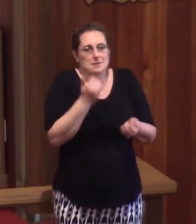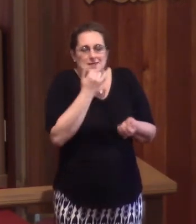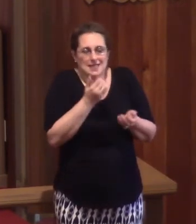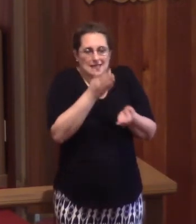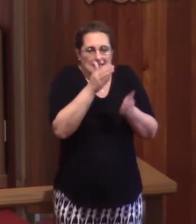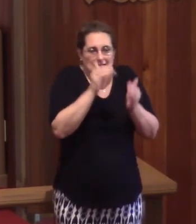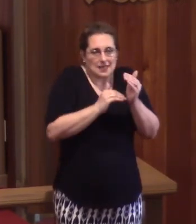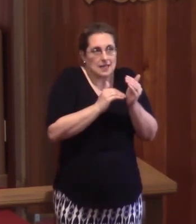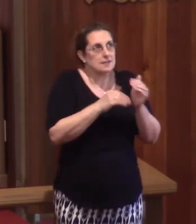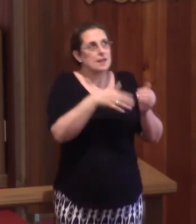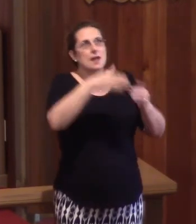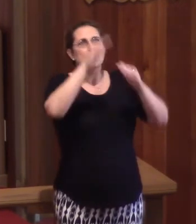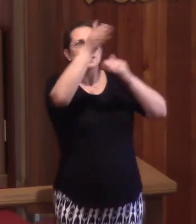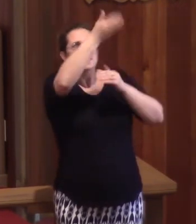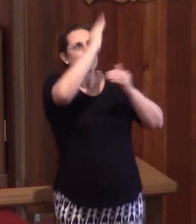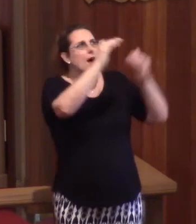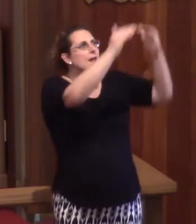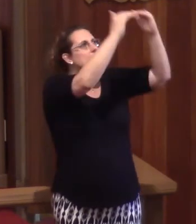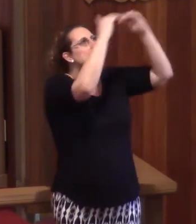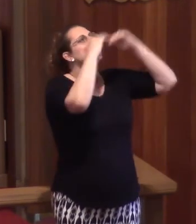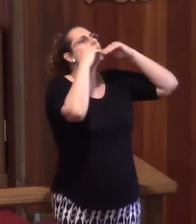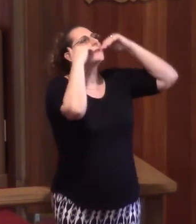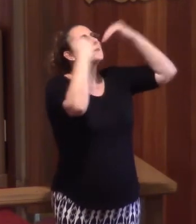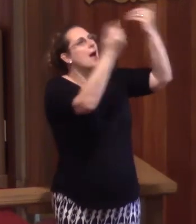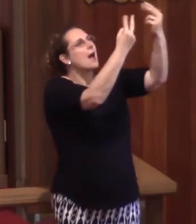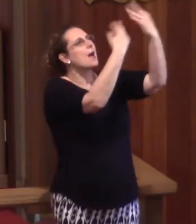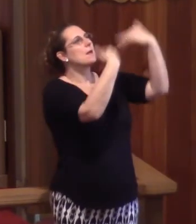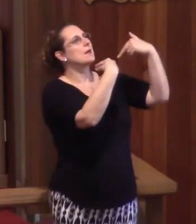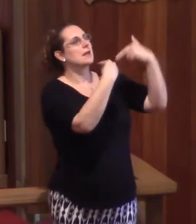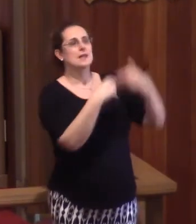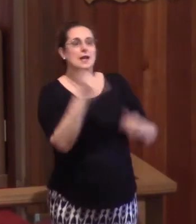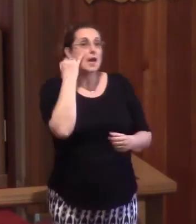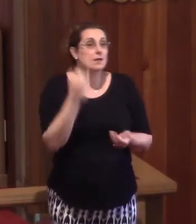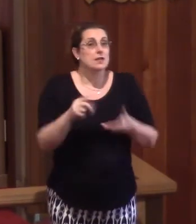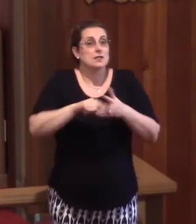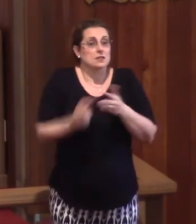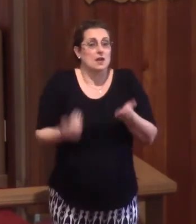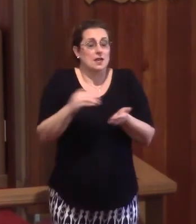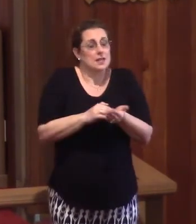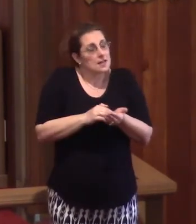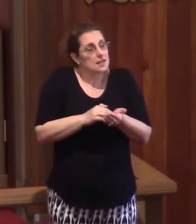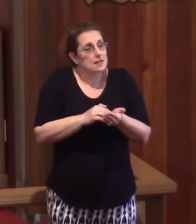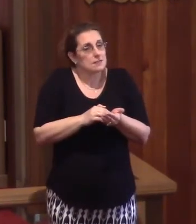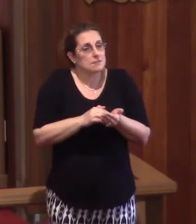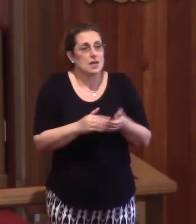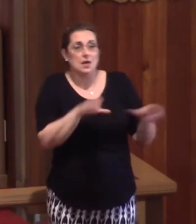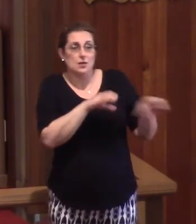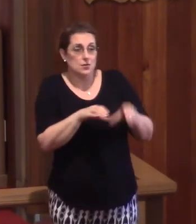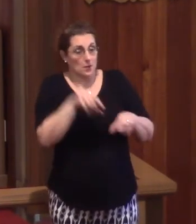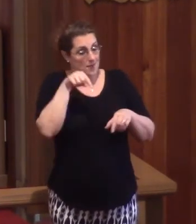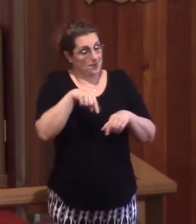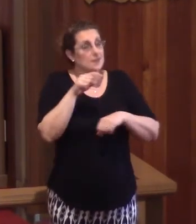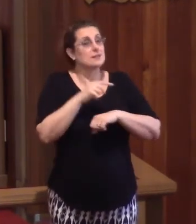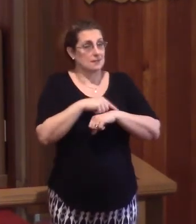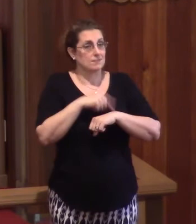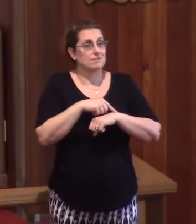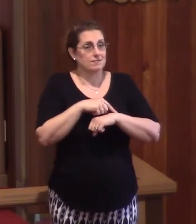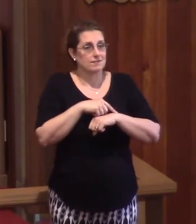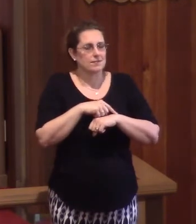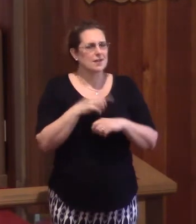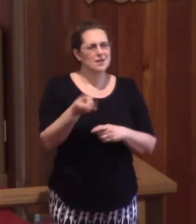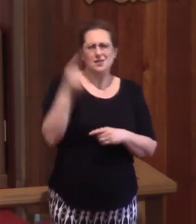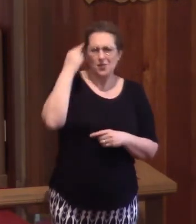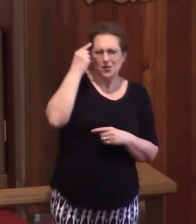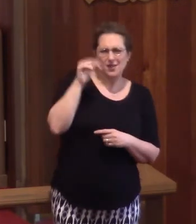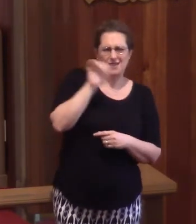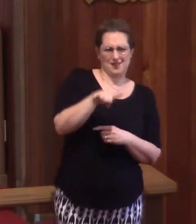Then God will smile upon me. If I could get a do-over, start life again, and get it right this time. What